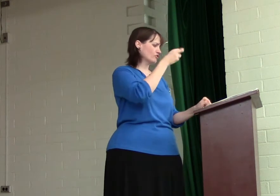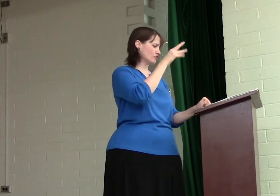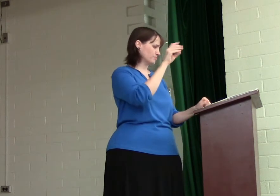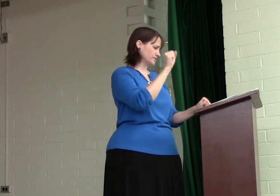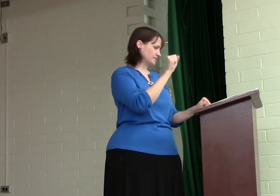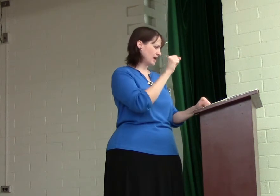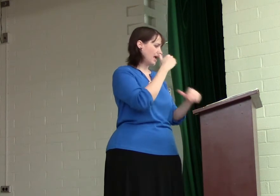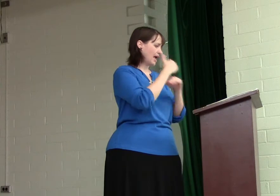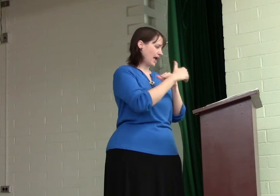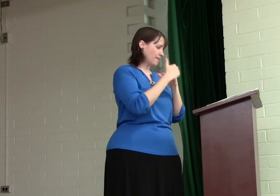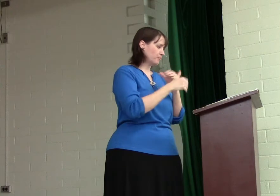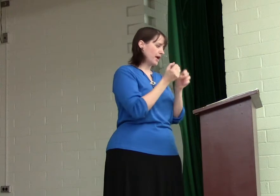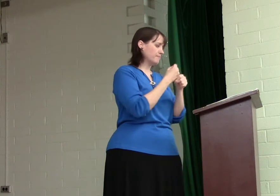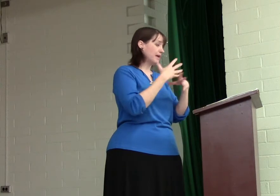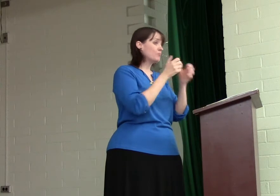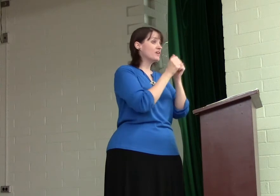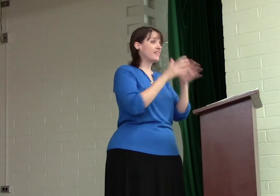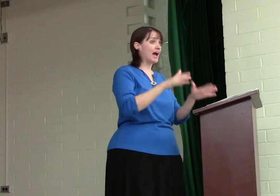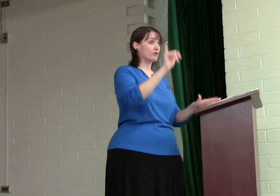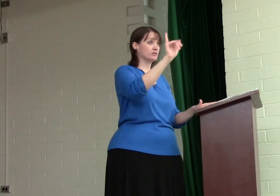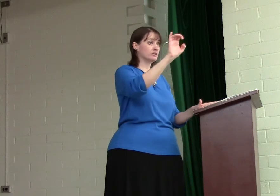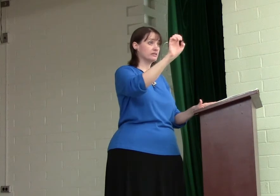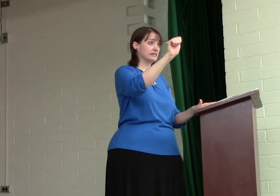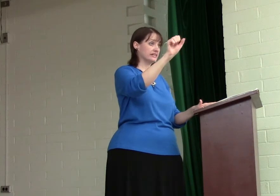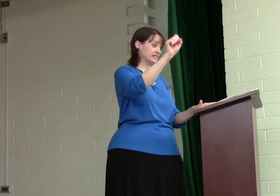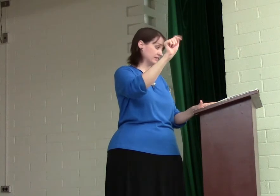herbs and bread made without yeast.